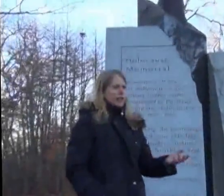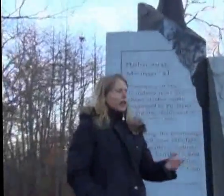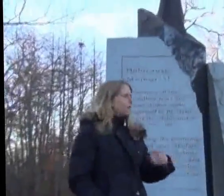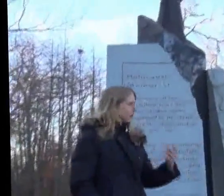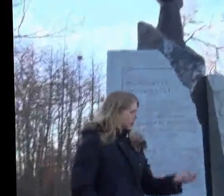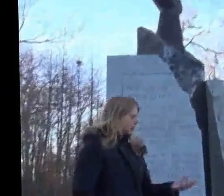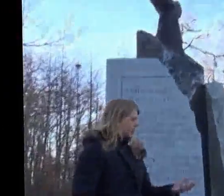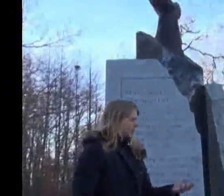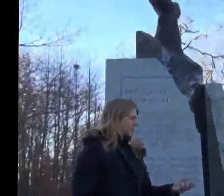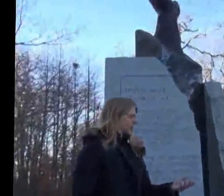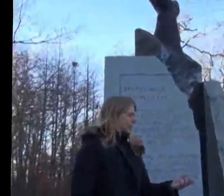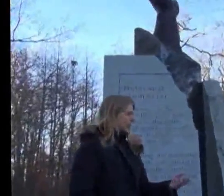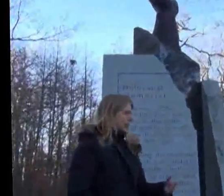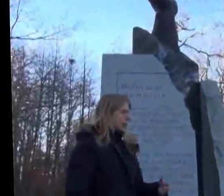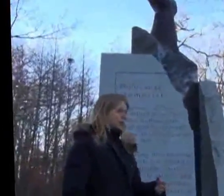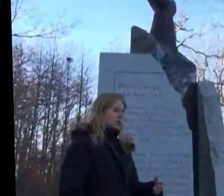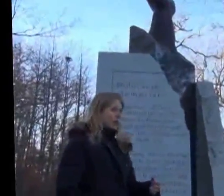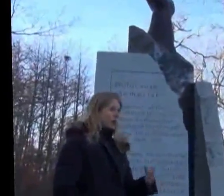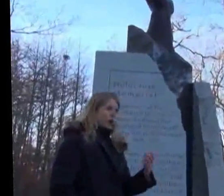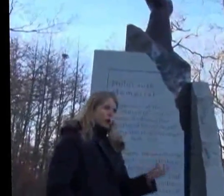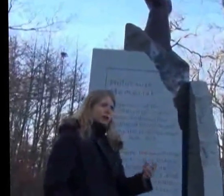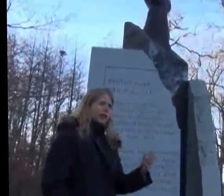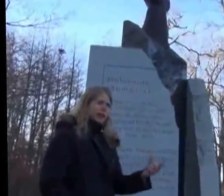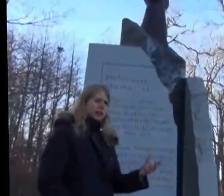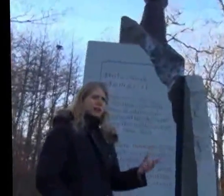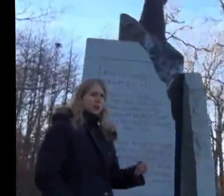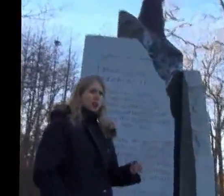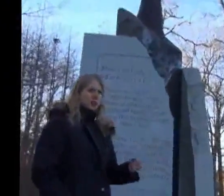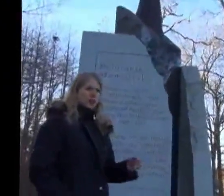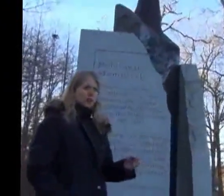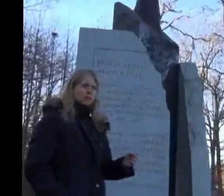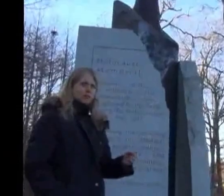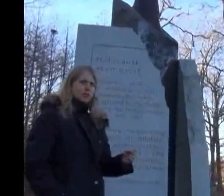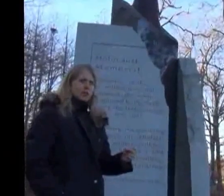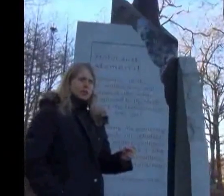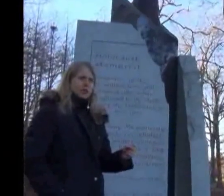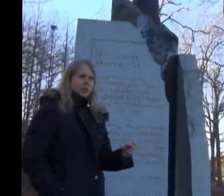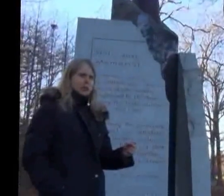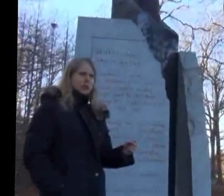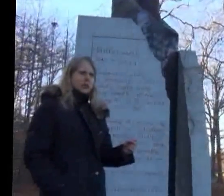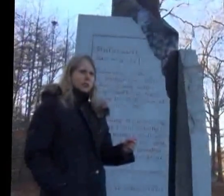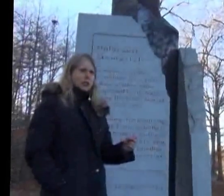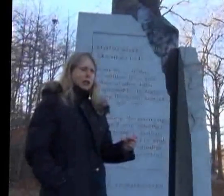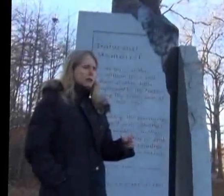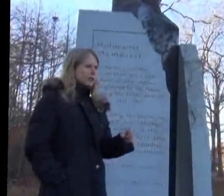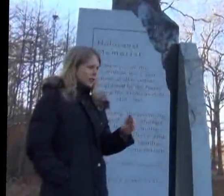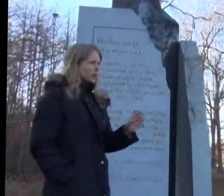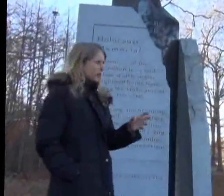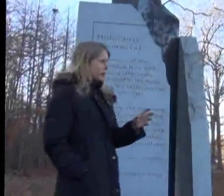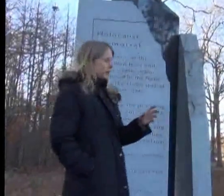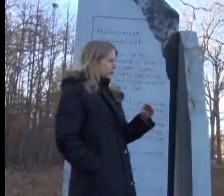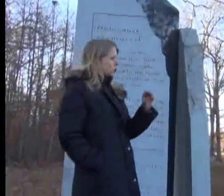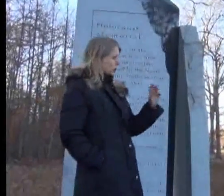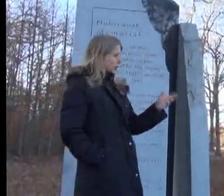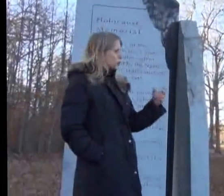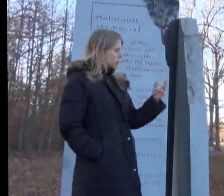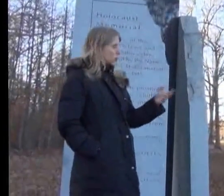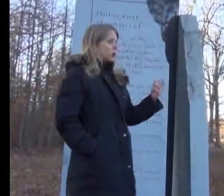empathy. And also, I've always had sort of a, I would say a little bit of a strange sort of